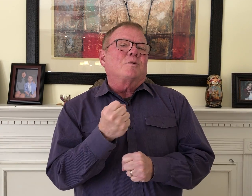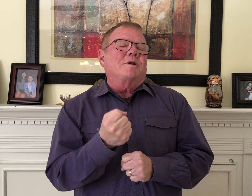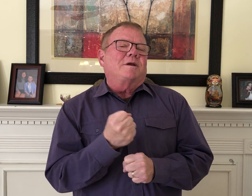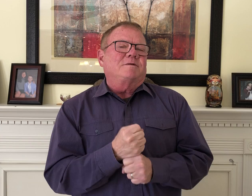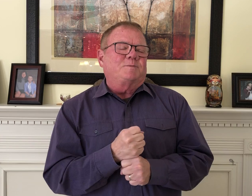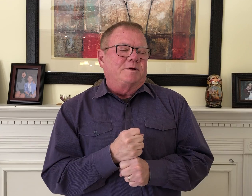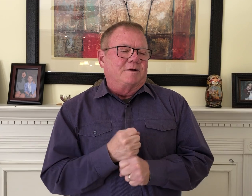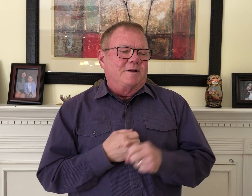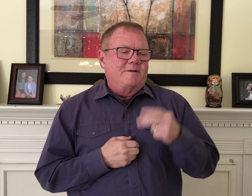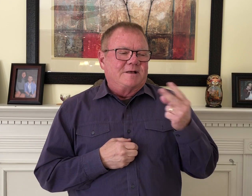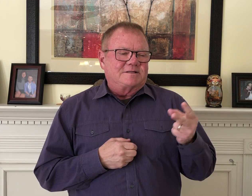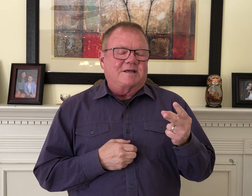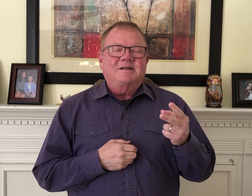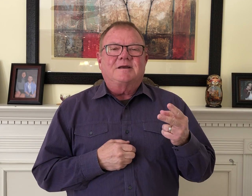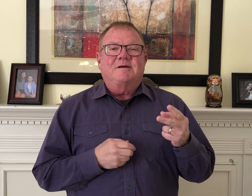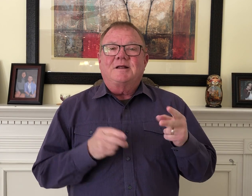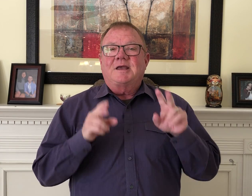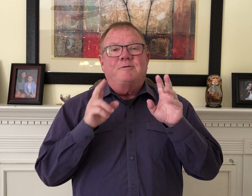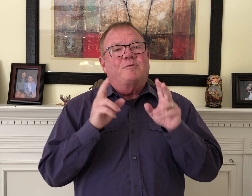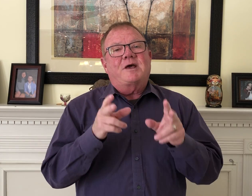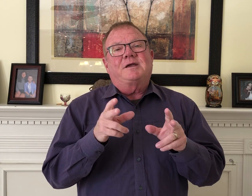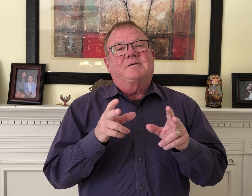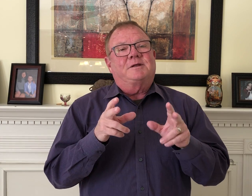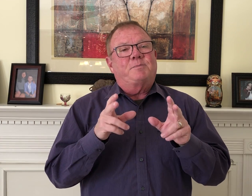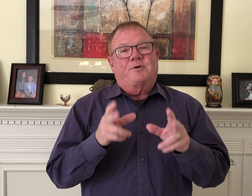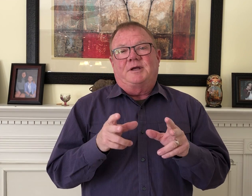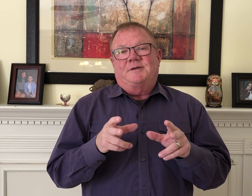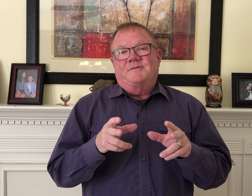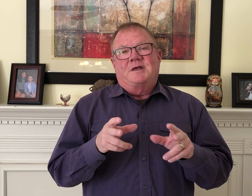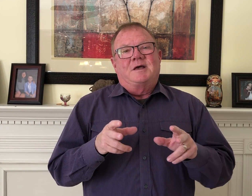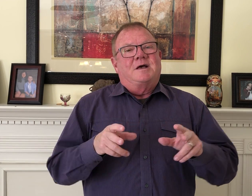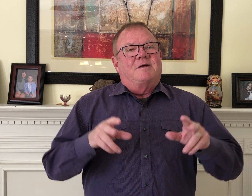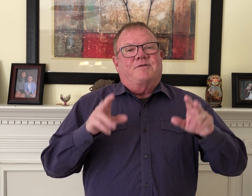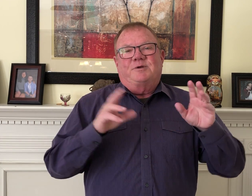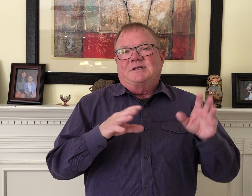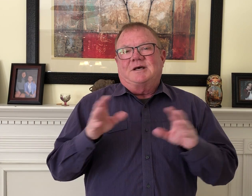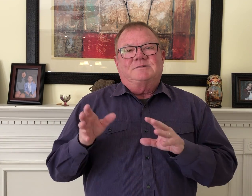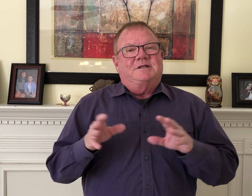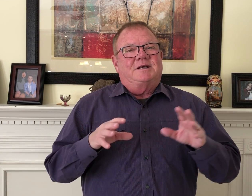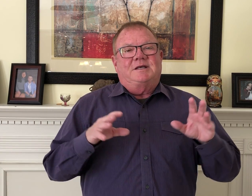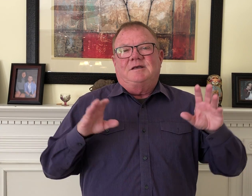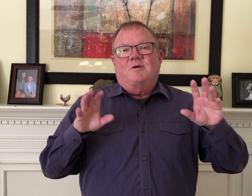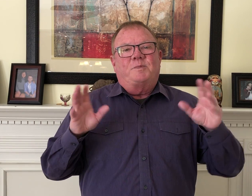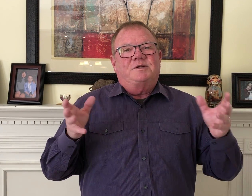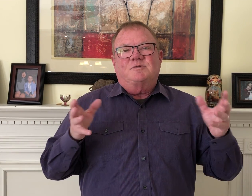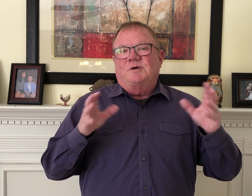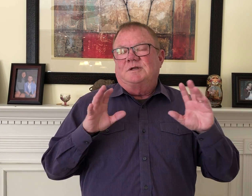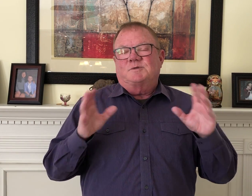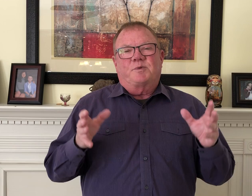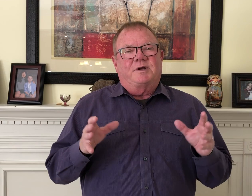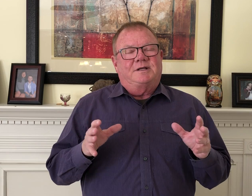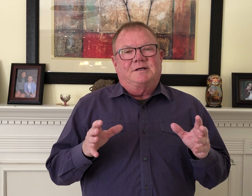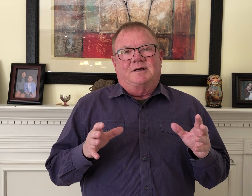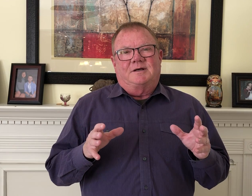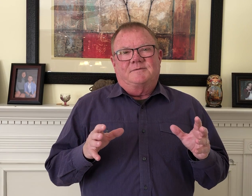spirit. Secondary, he regularly prayed. Three times a day, he opened his windows, prayed to God.